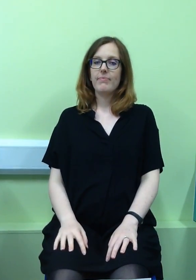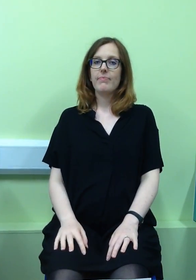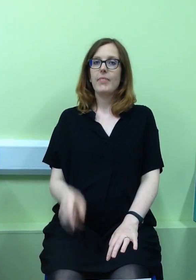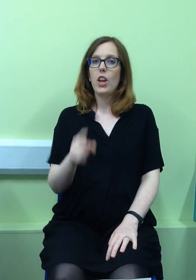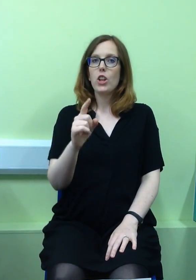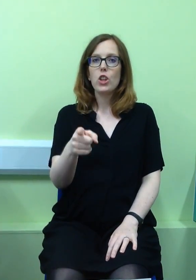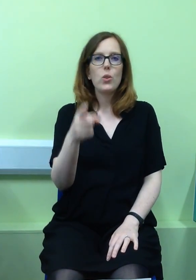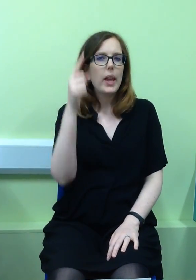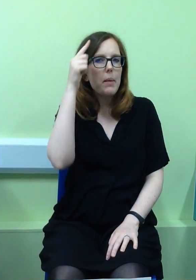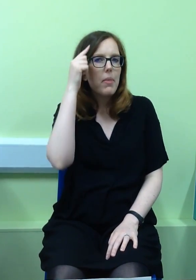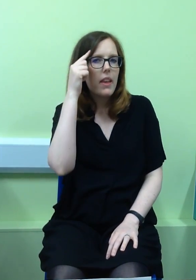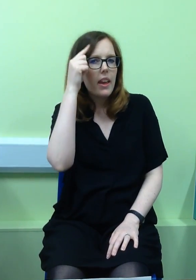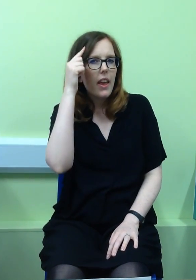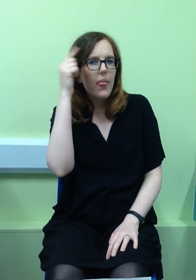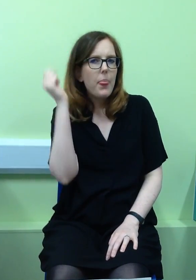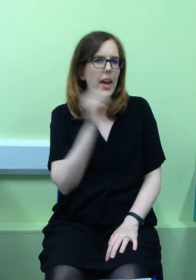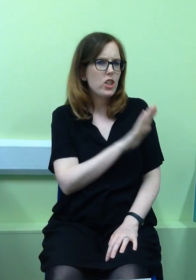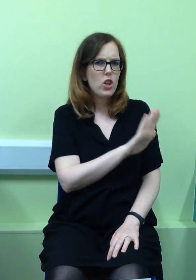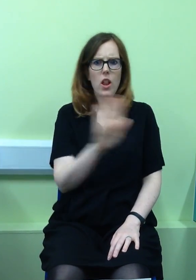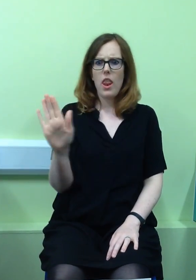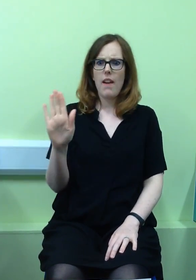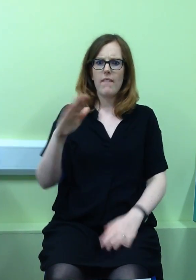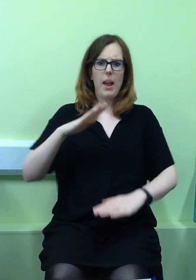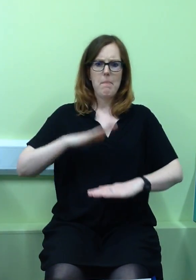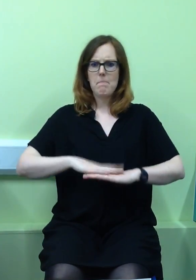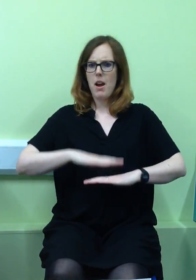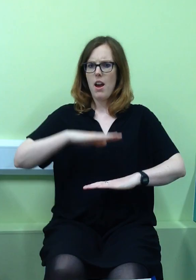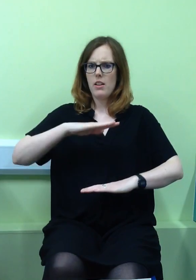and you keep thinking that you'll never get burned.